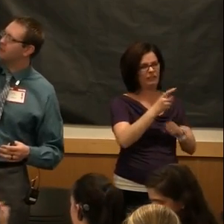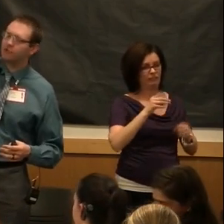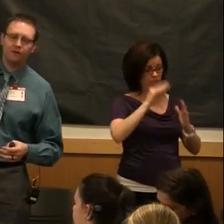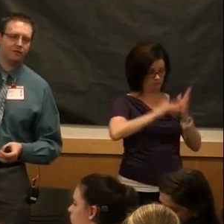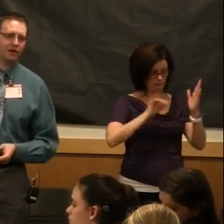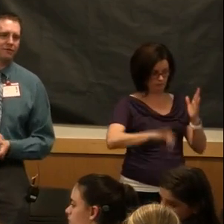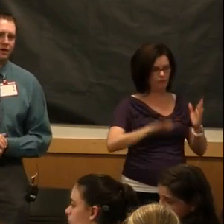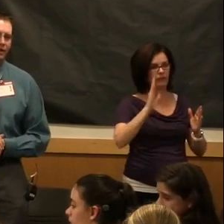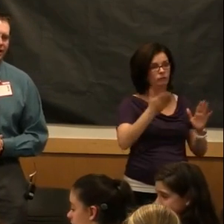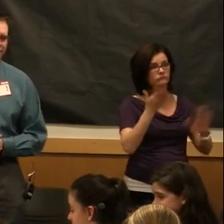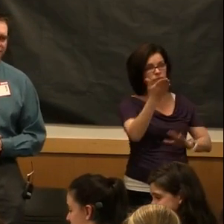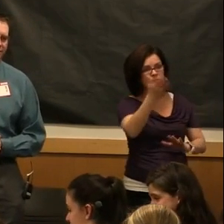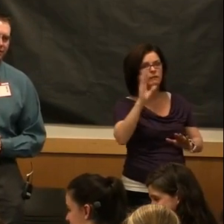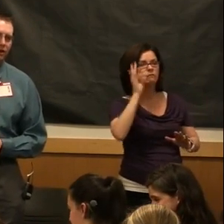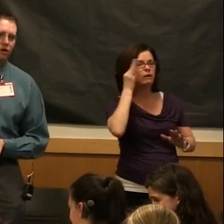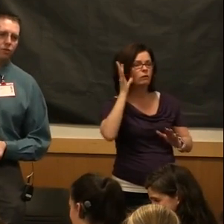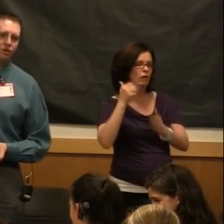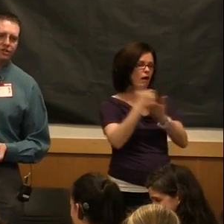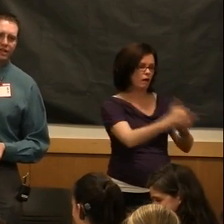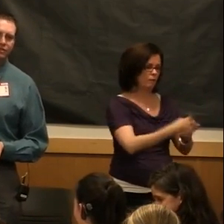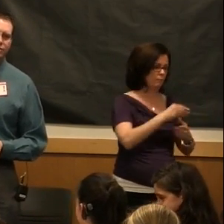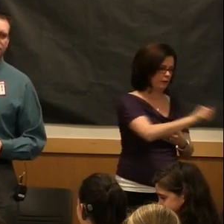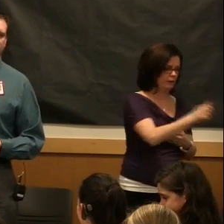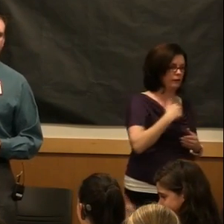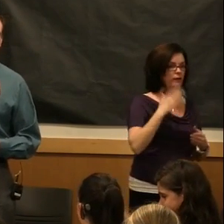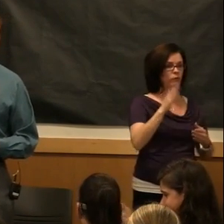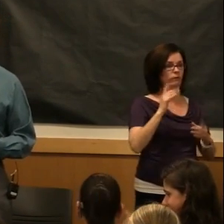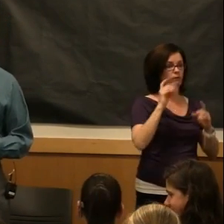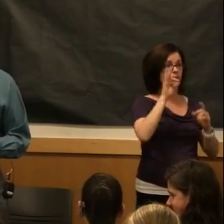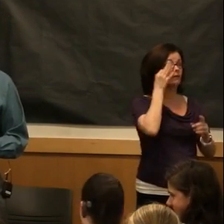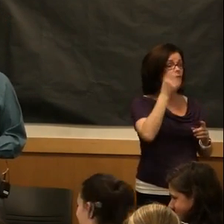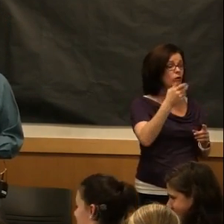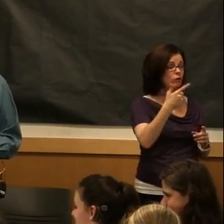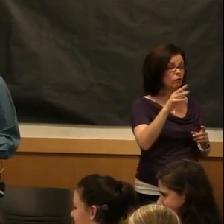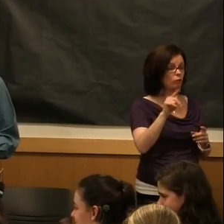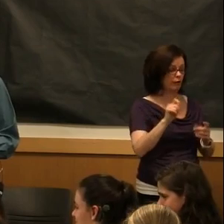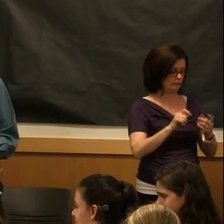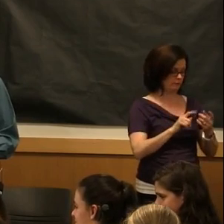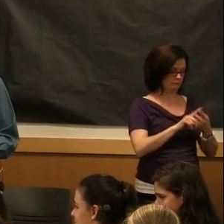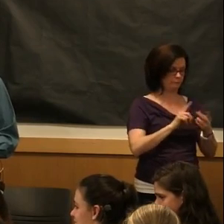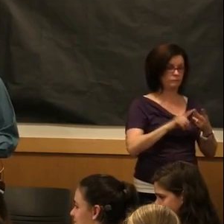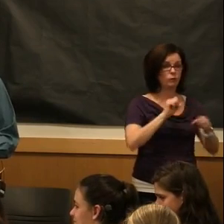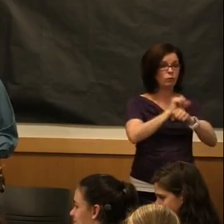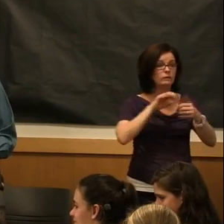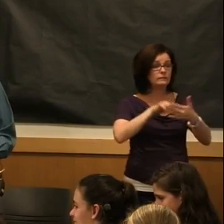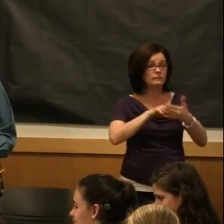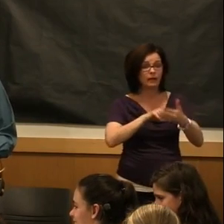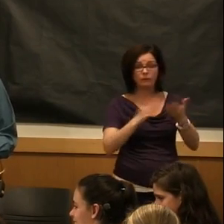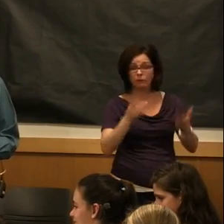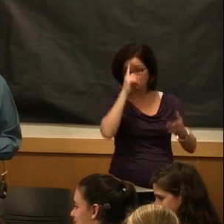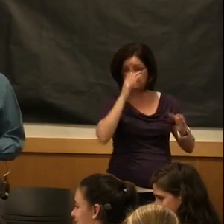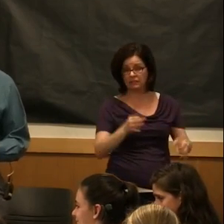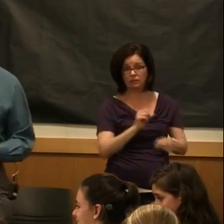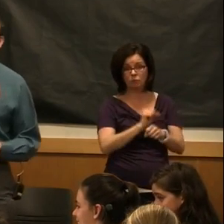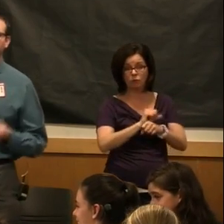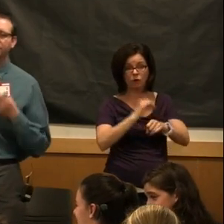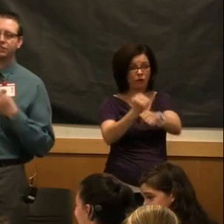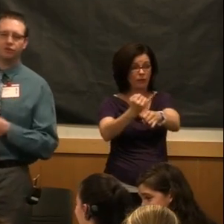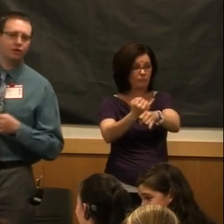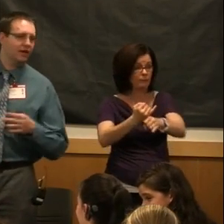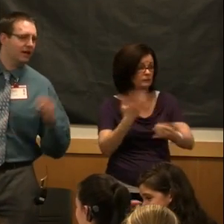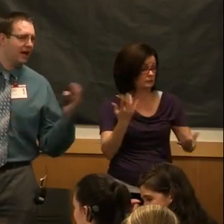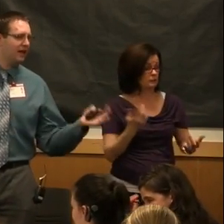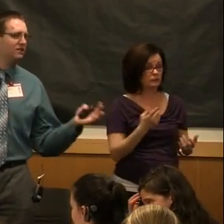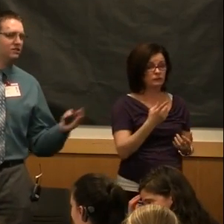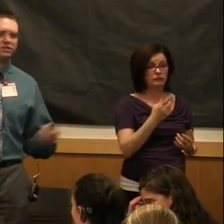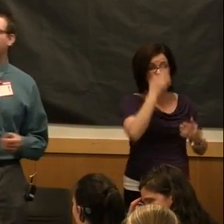And they'll put you in for government grants. Work study is really cool, and that might be another decision that you're making when you're looking at a college campus, because